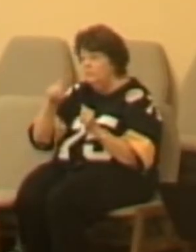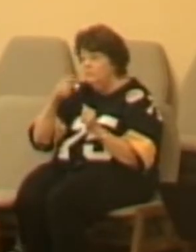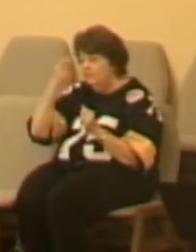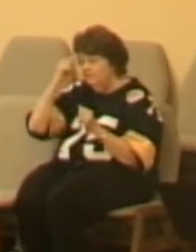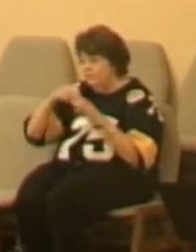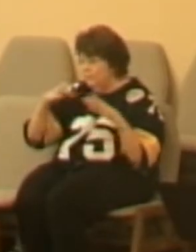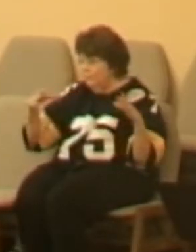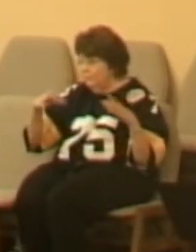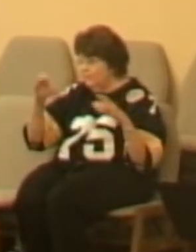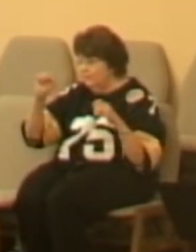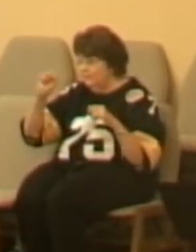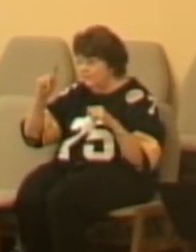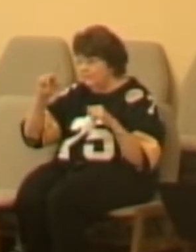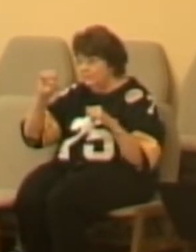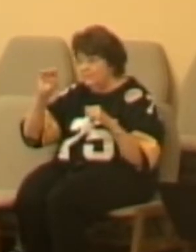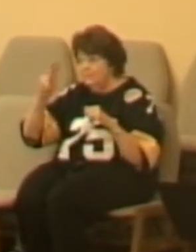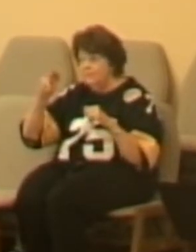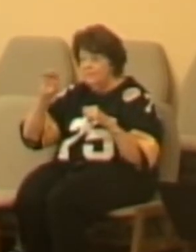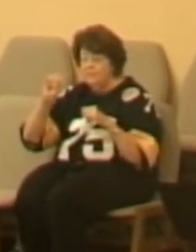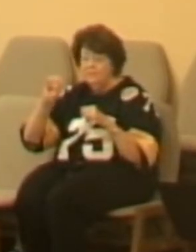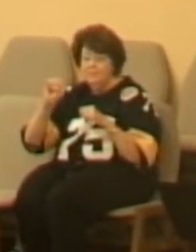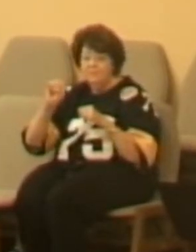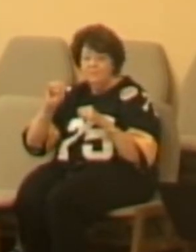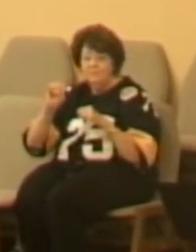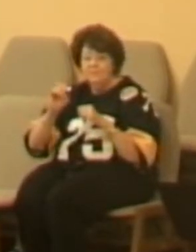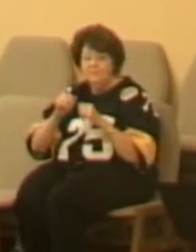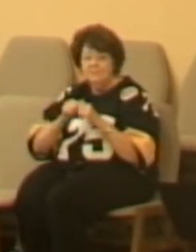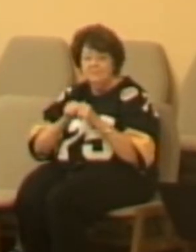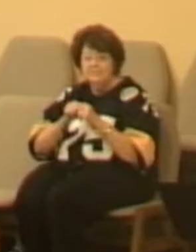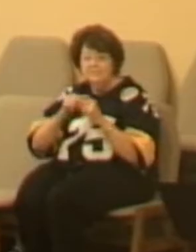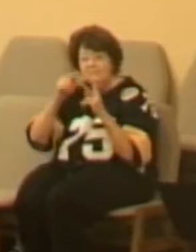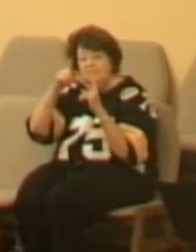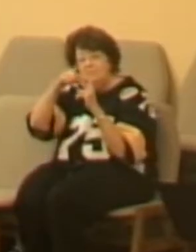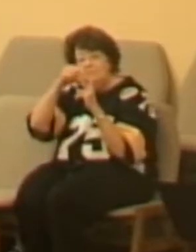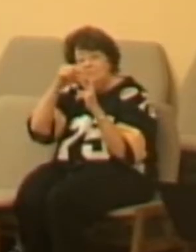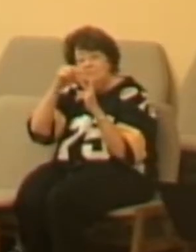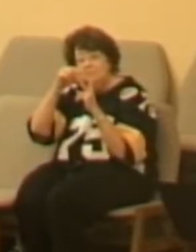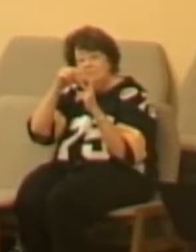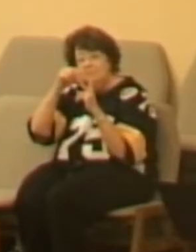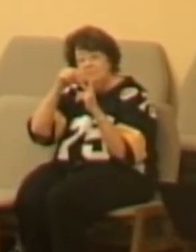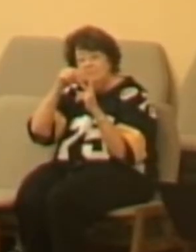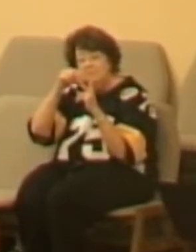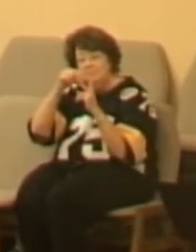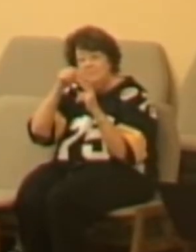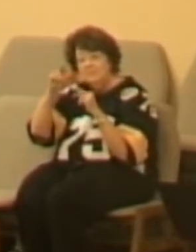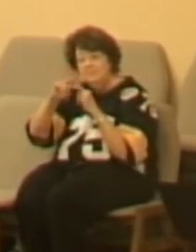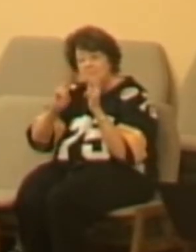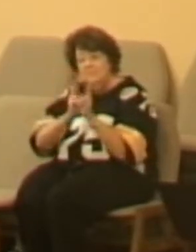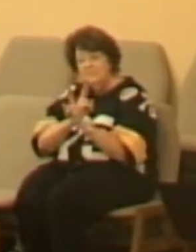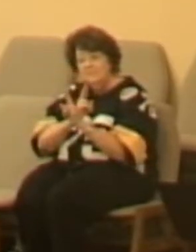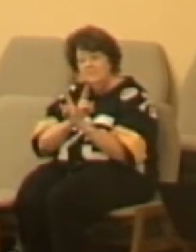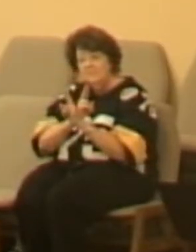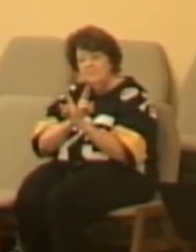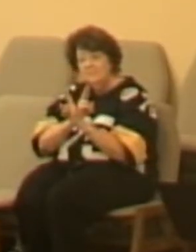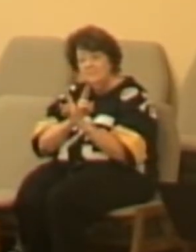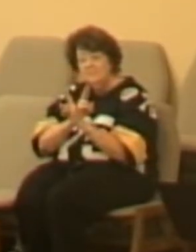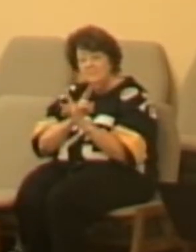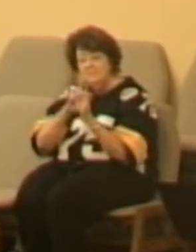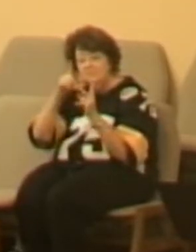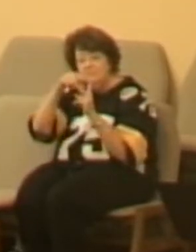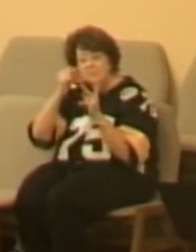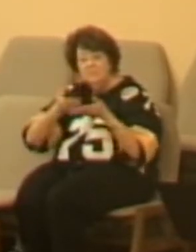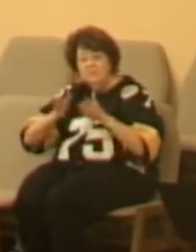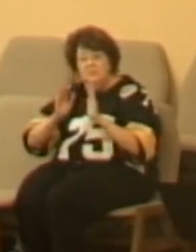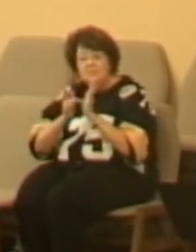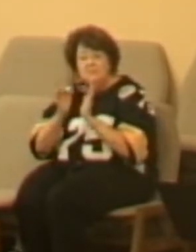Keep the image in mind. A choice to repent. A choice to